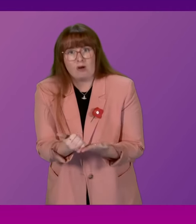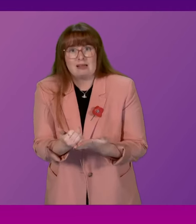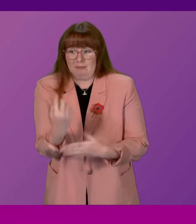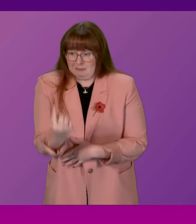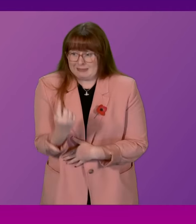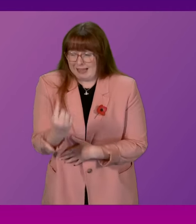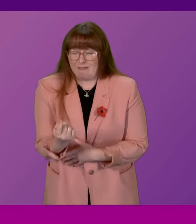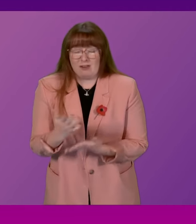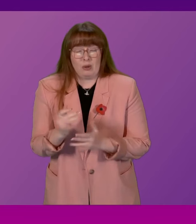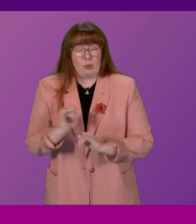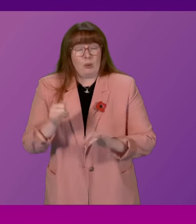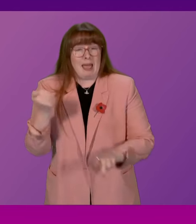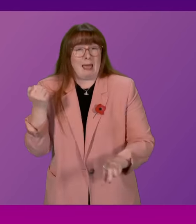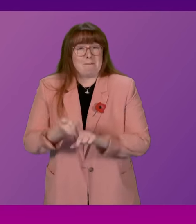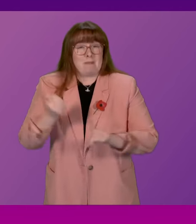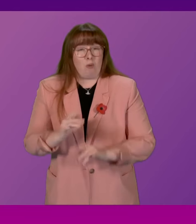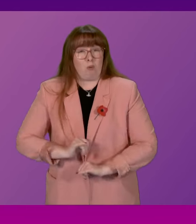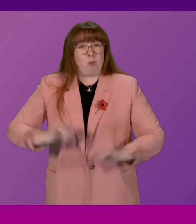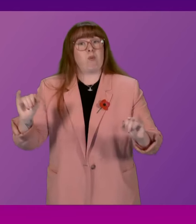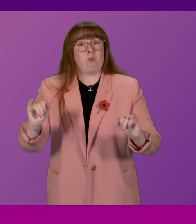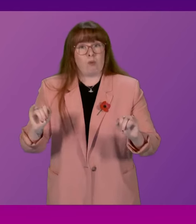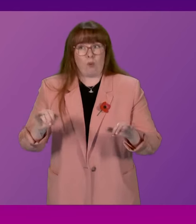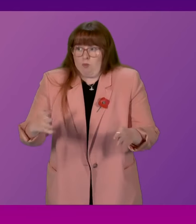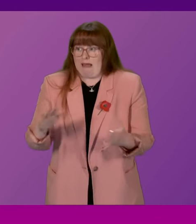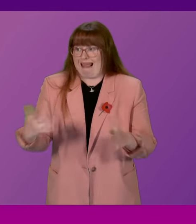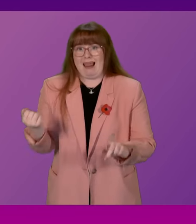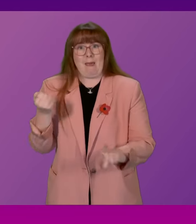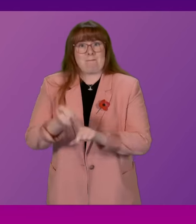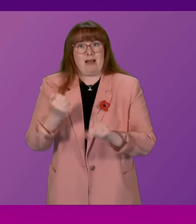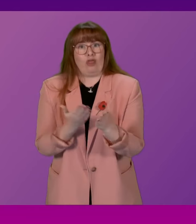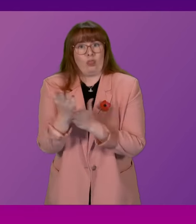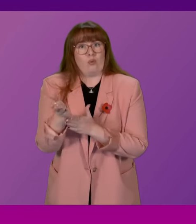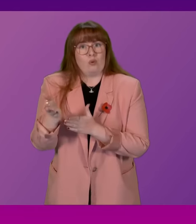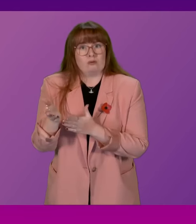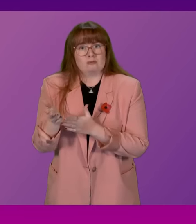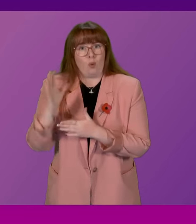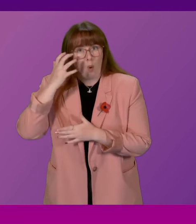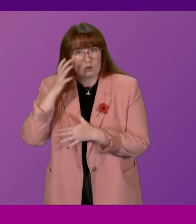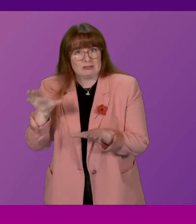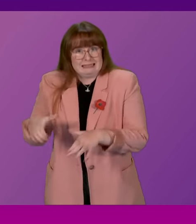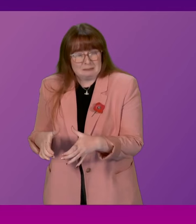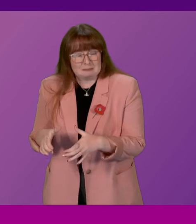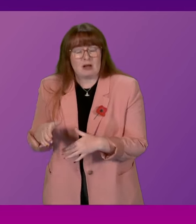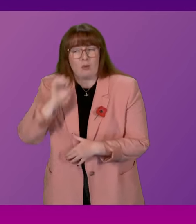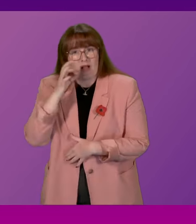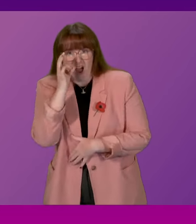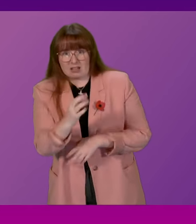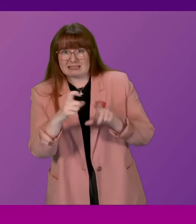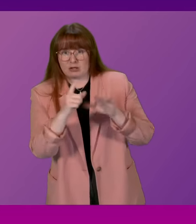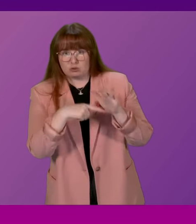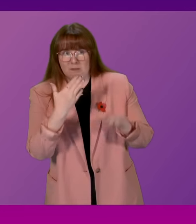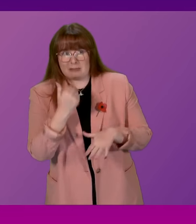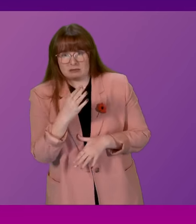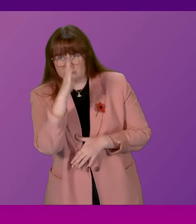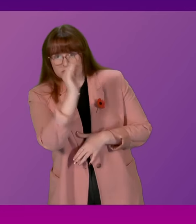significant impacts, or any impact, frankly, because of this sorry episode, then I would ask that Daniel Johnson does bring that to the attention